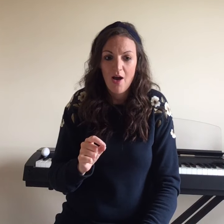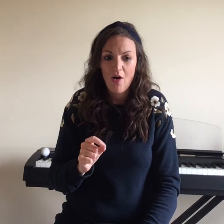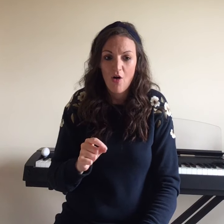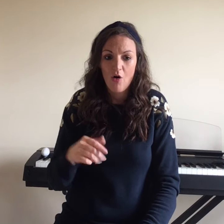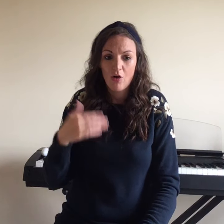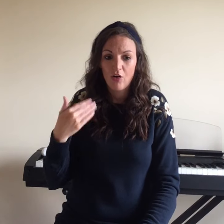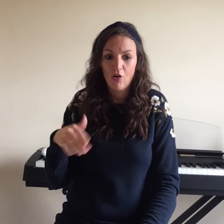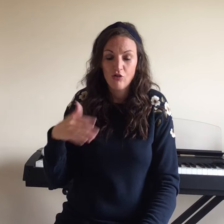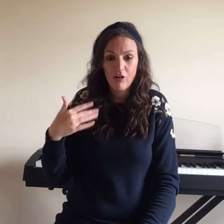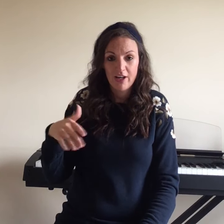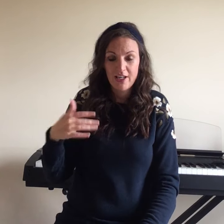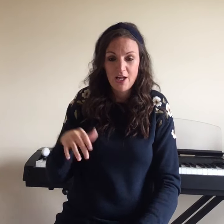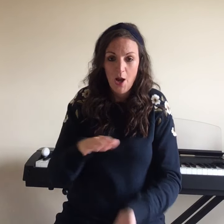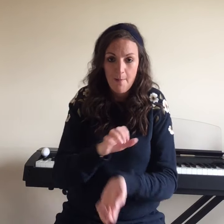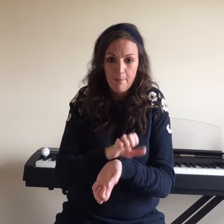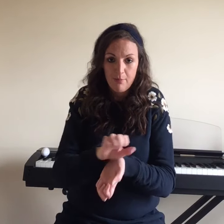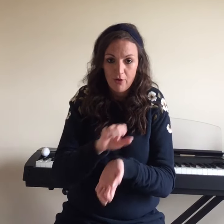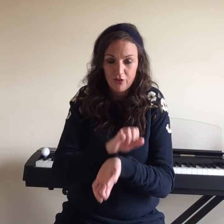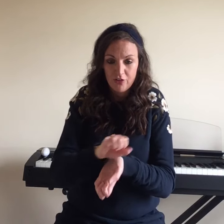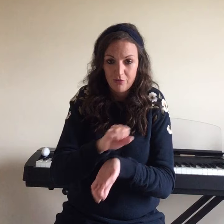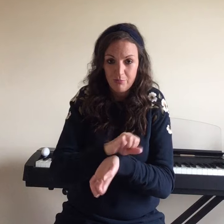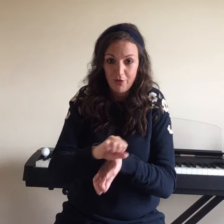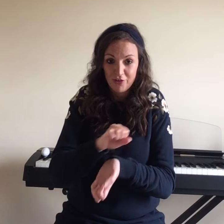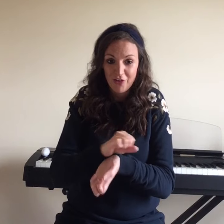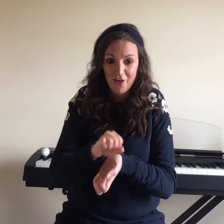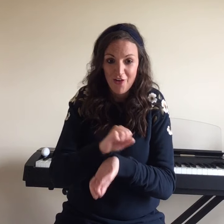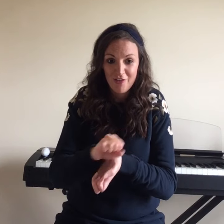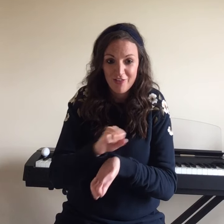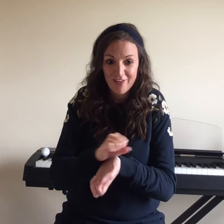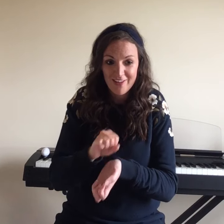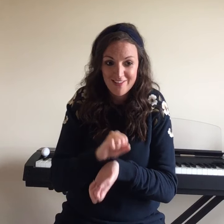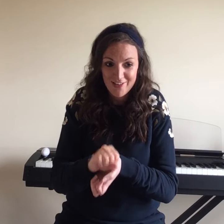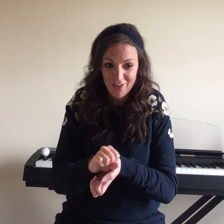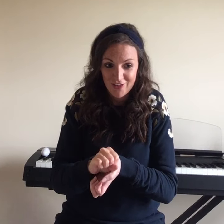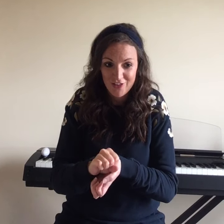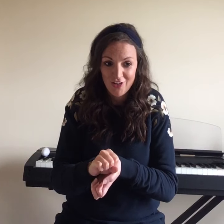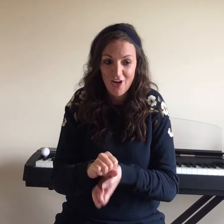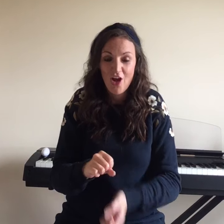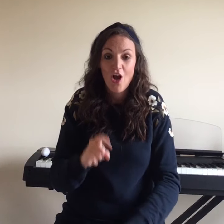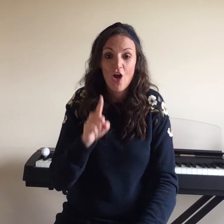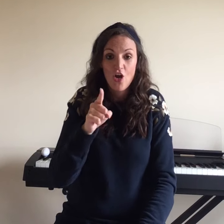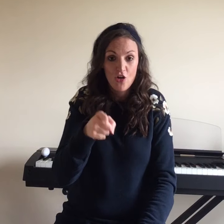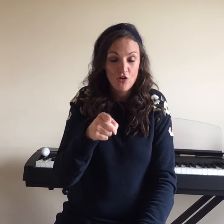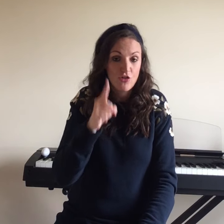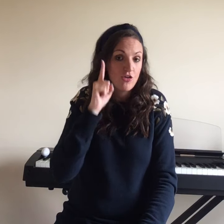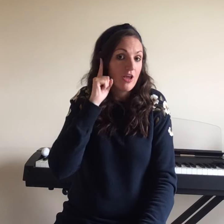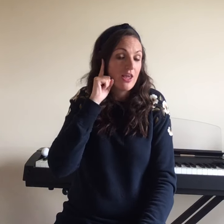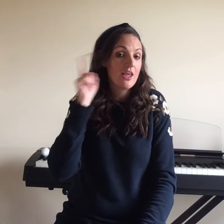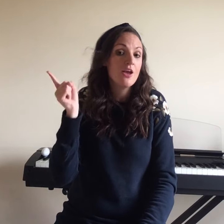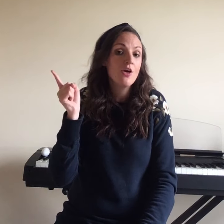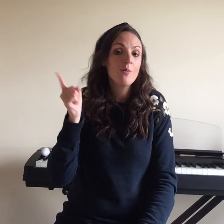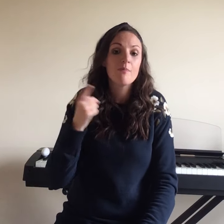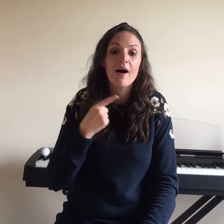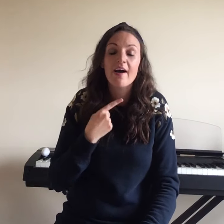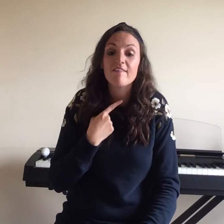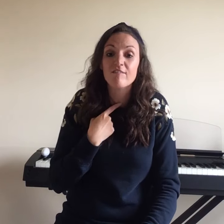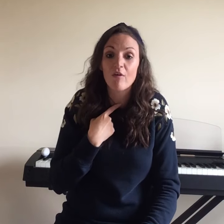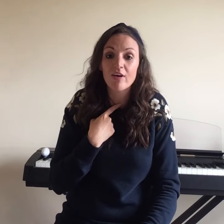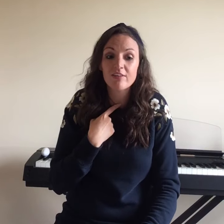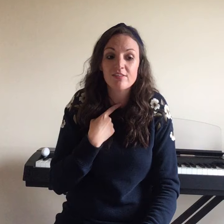Already brushing off the dust. You hear my voice.